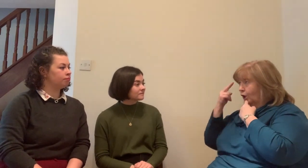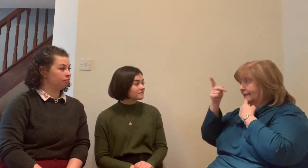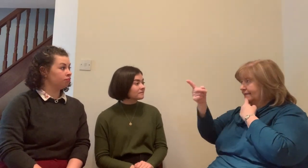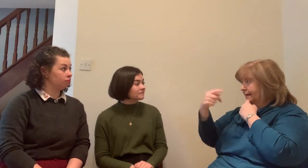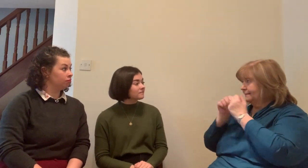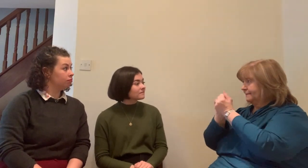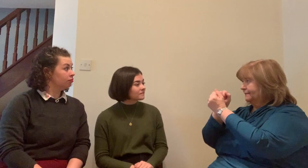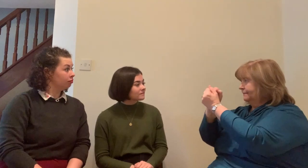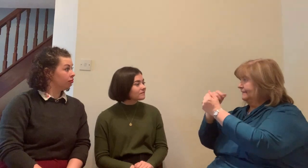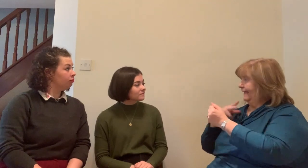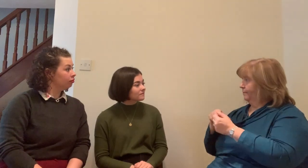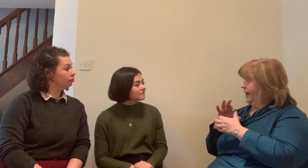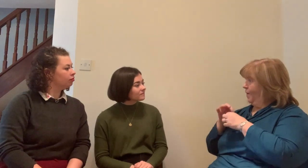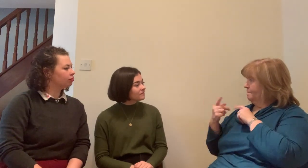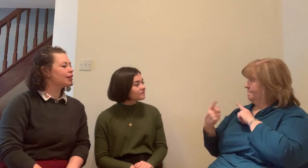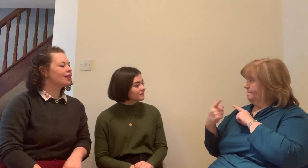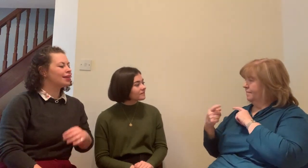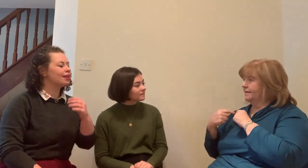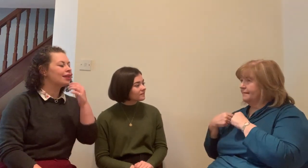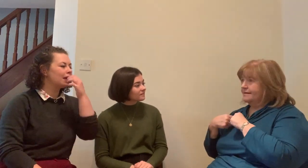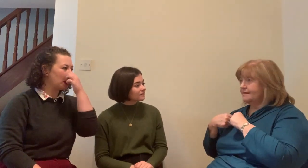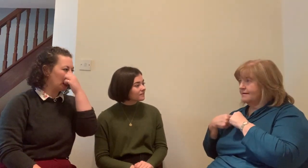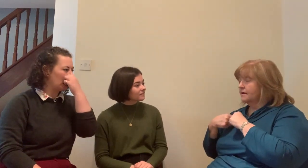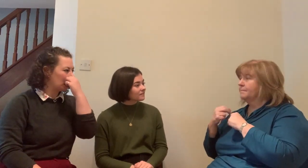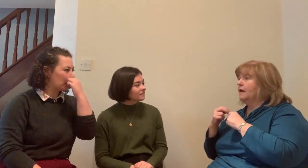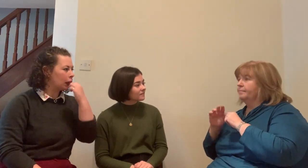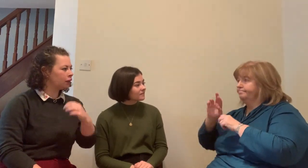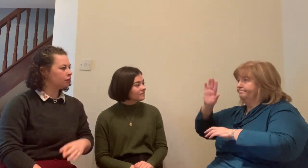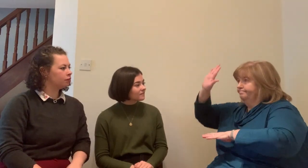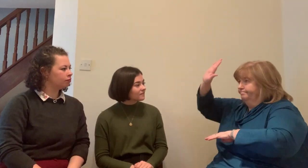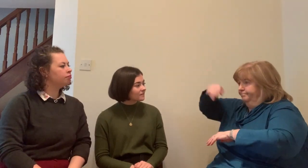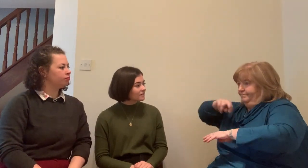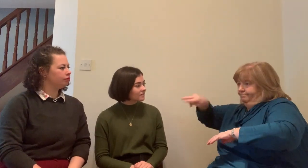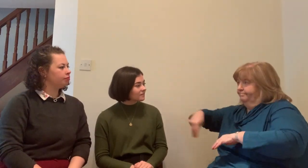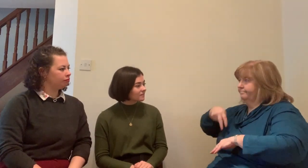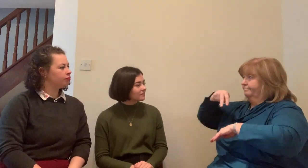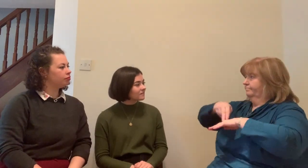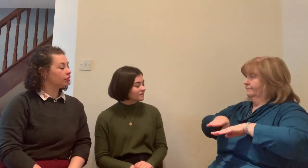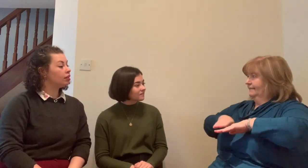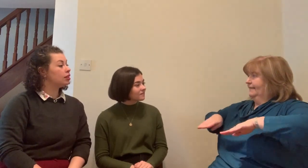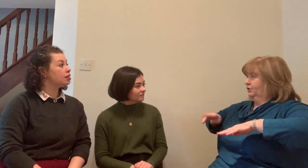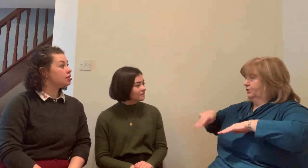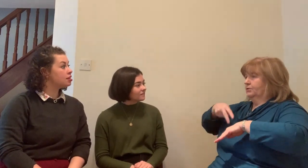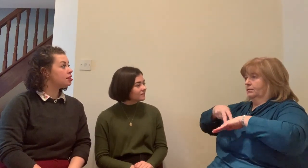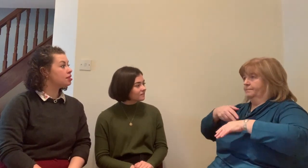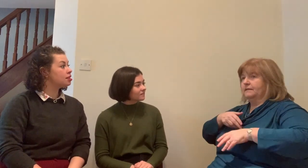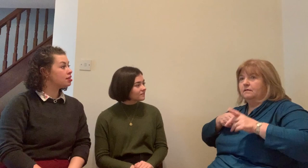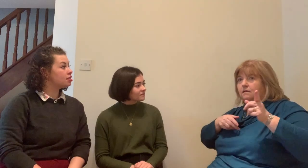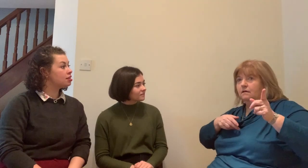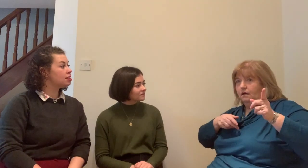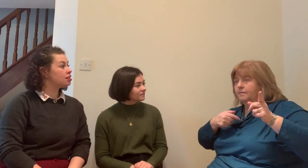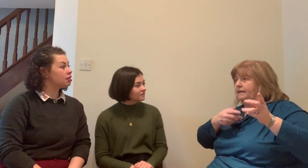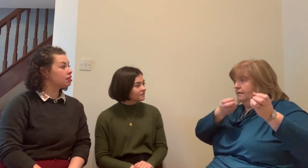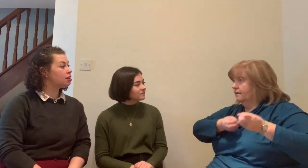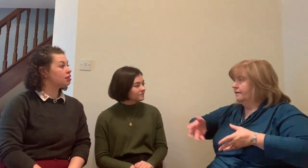understanding him and it was just an instinctive thing to just get up and do it. Just to relay that information and it's such a satisfying feeling.